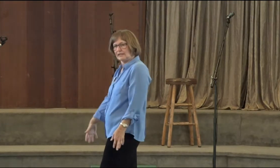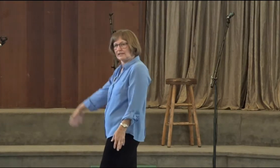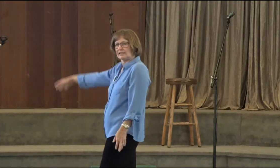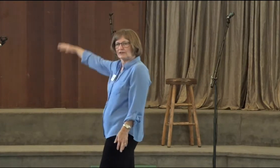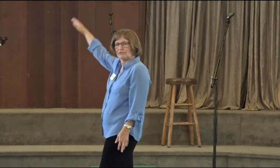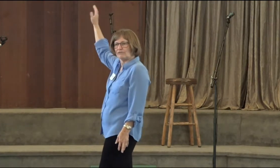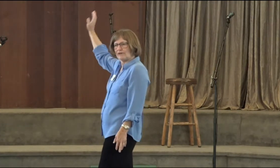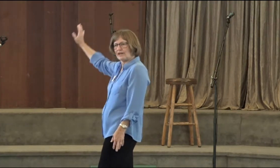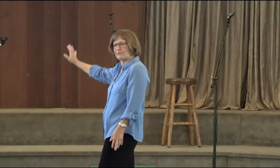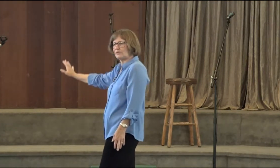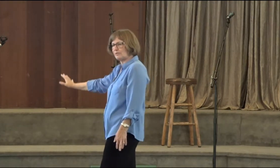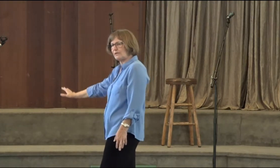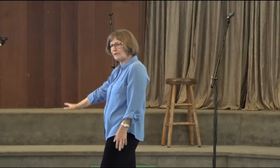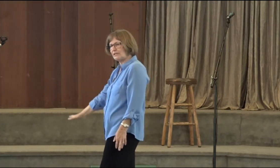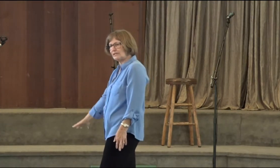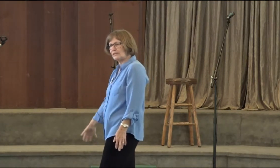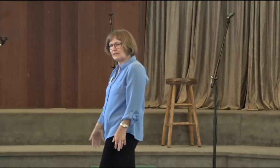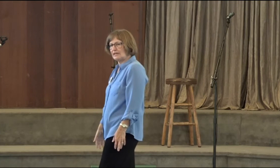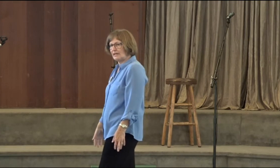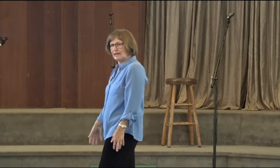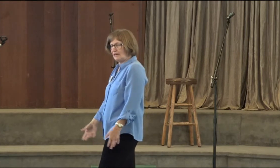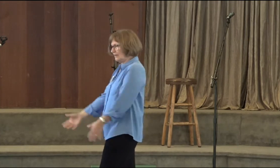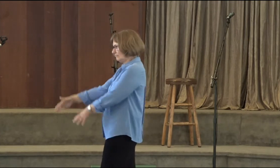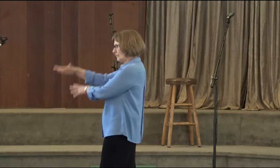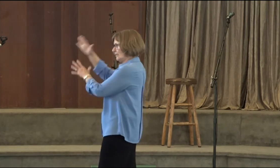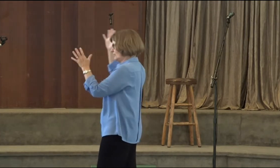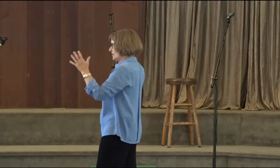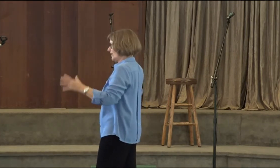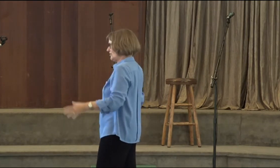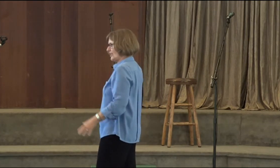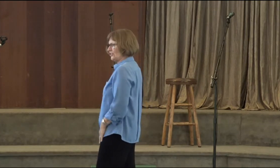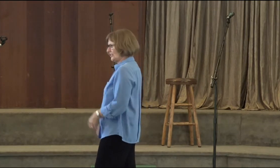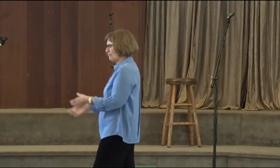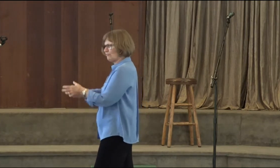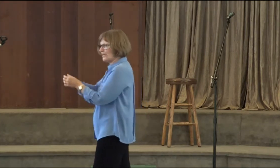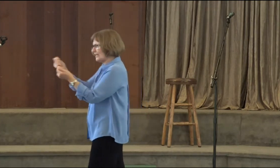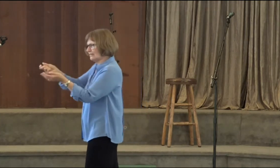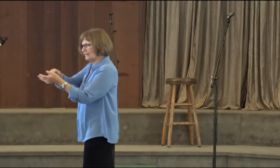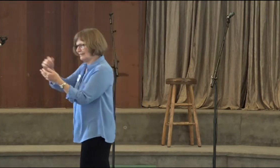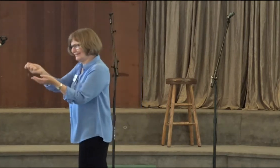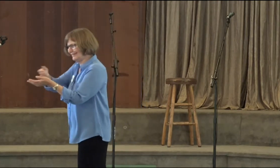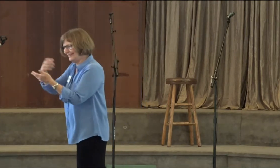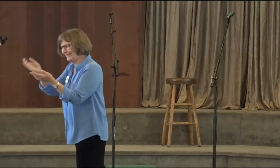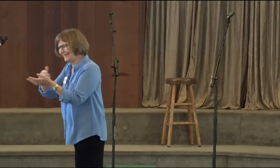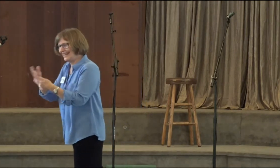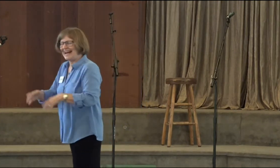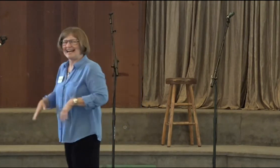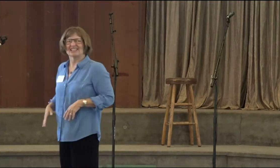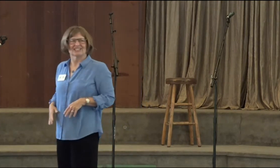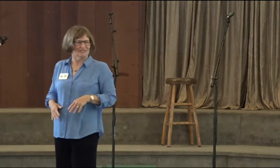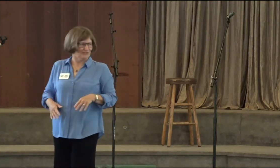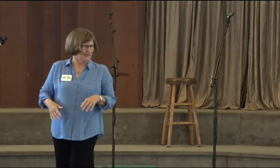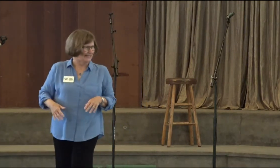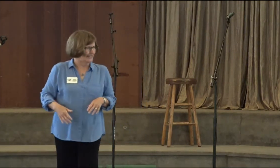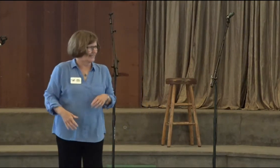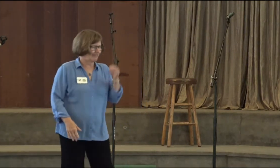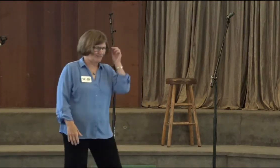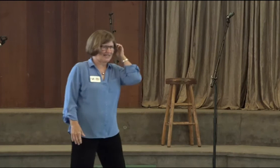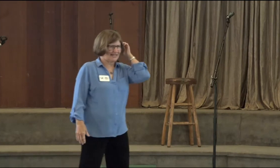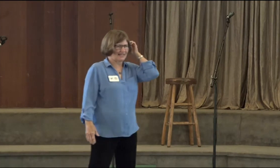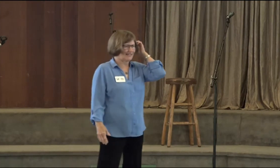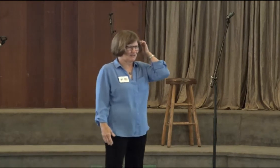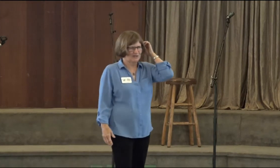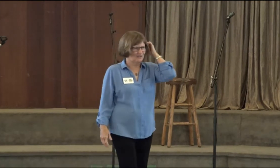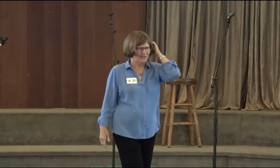healing through faith, through the spirit. I just kept reading. reading. I love to read,